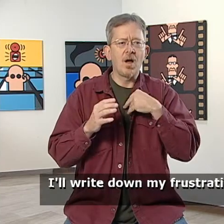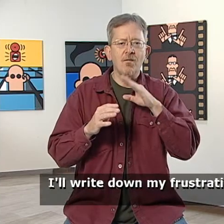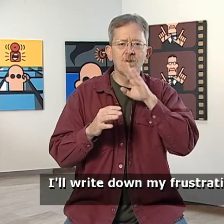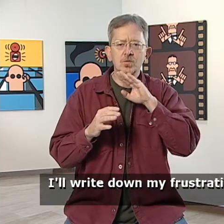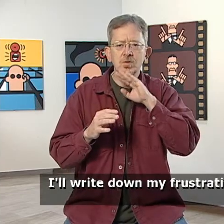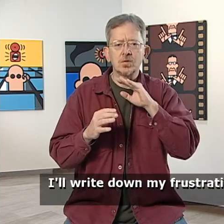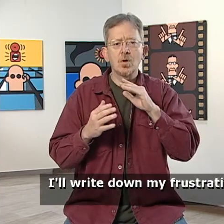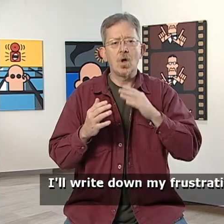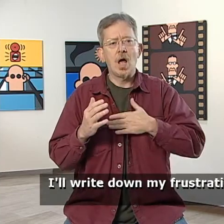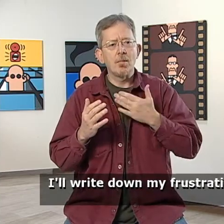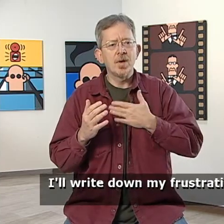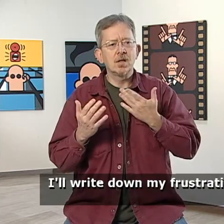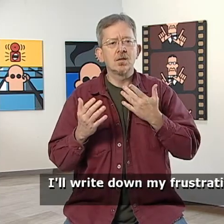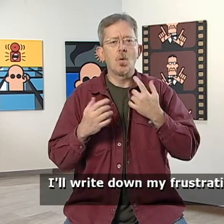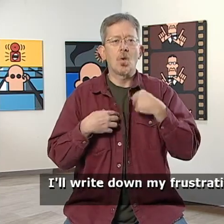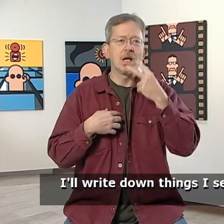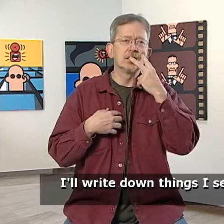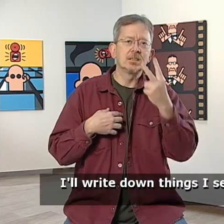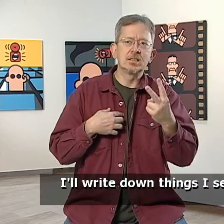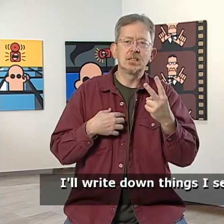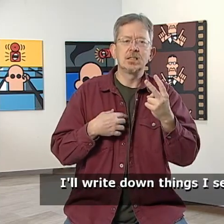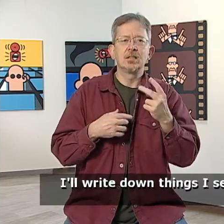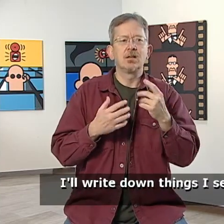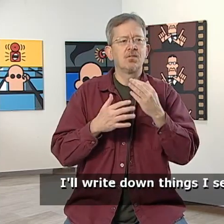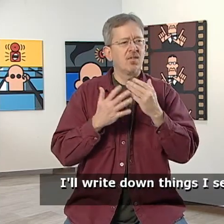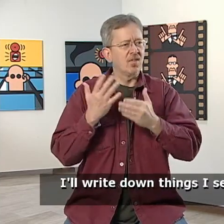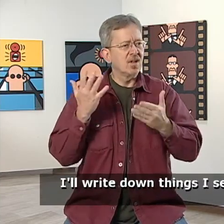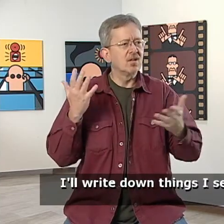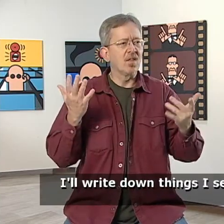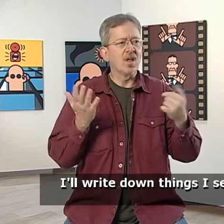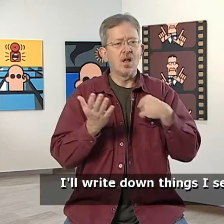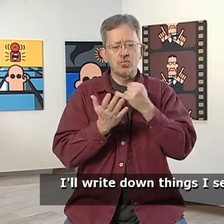I'll write down my frustrations, I'll write down things I see.